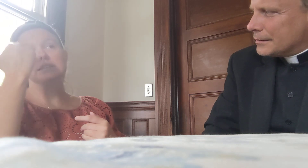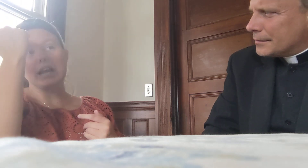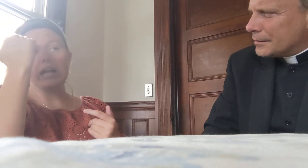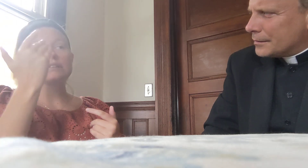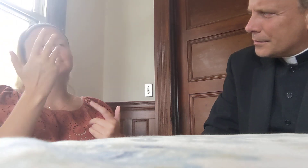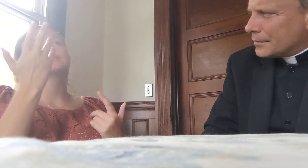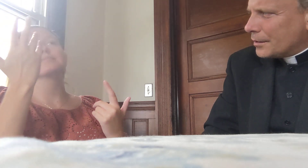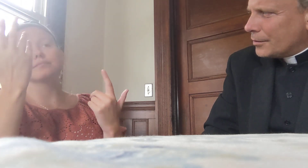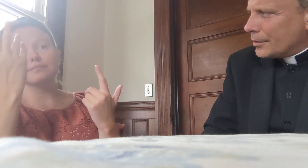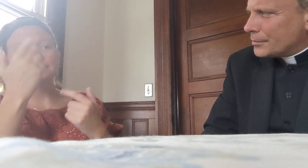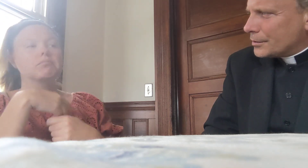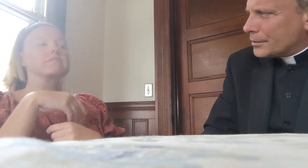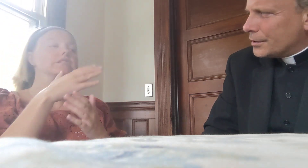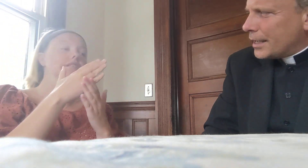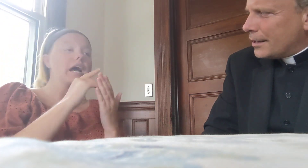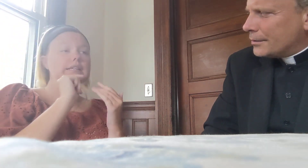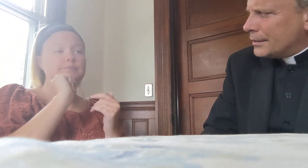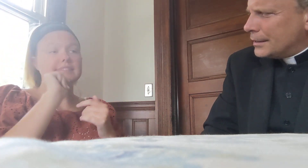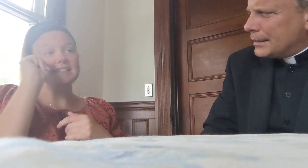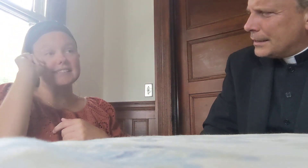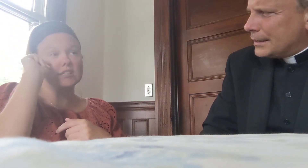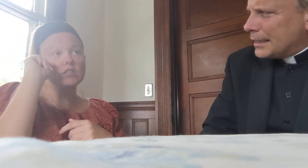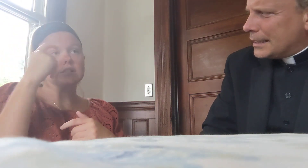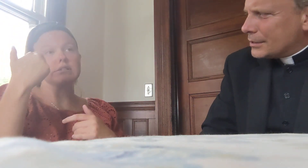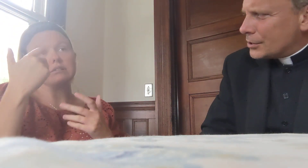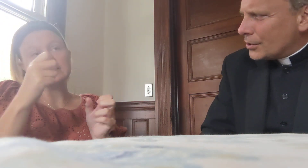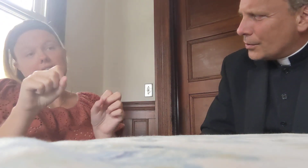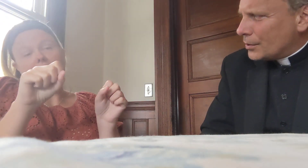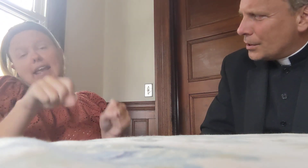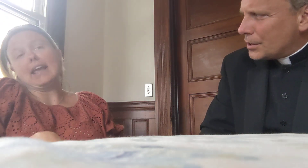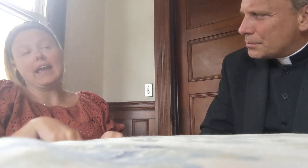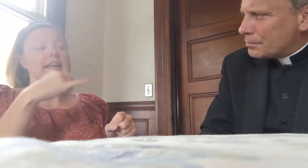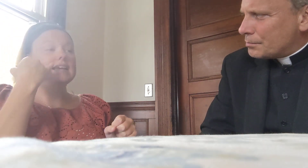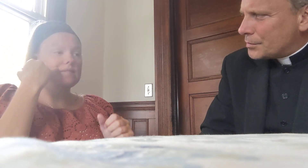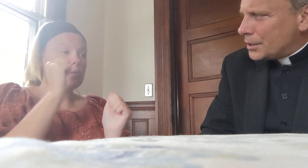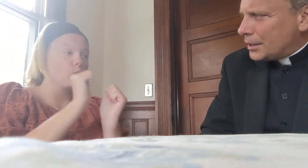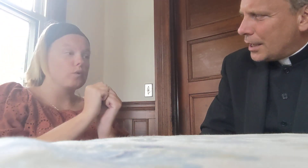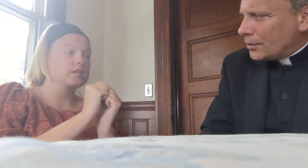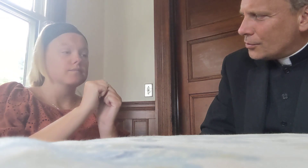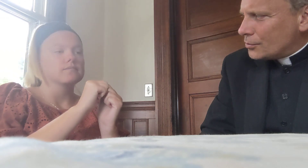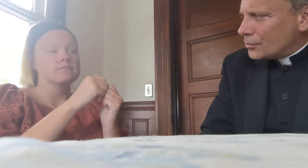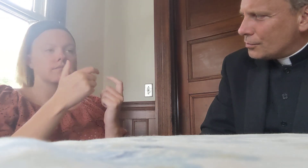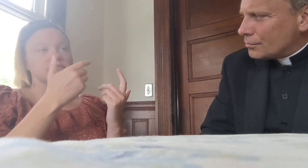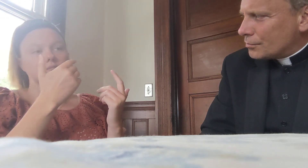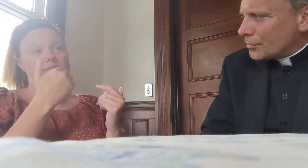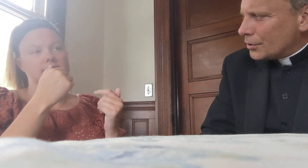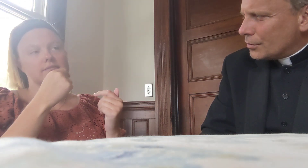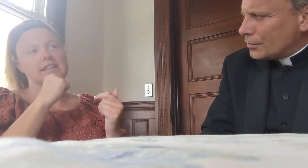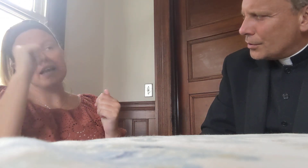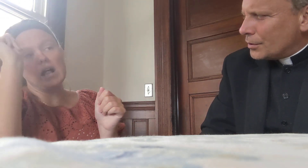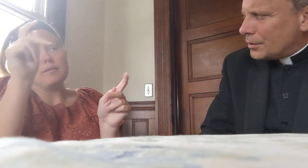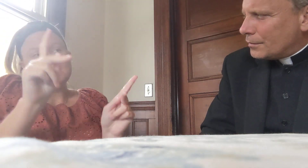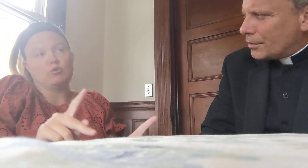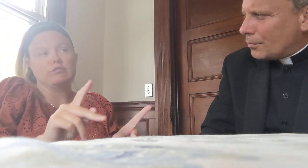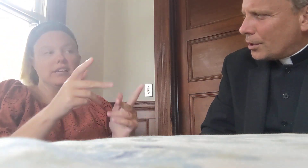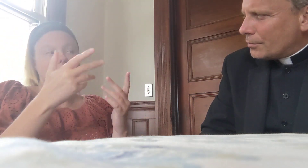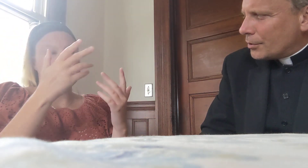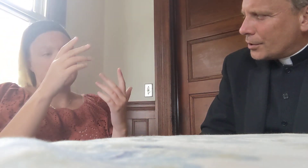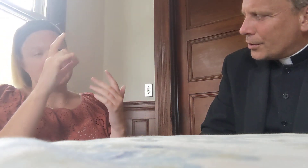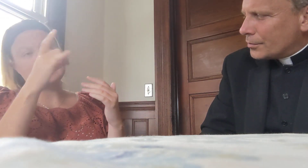all the way up to now, and so, teenagers, you know, they want, with, you know,